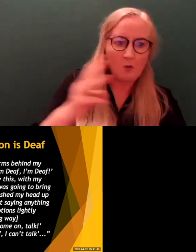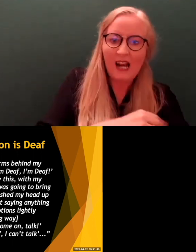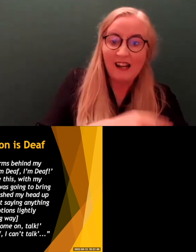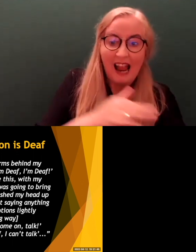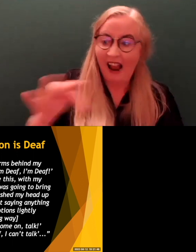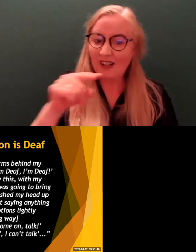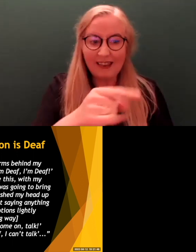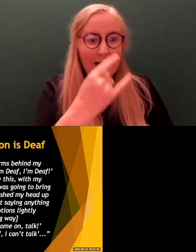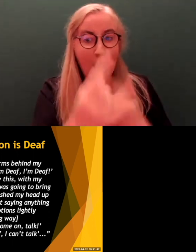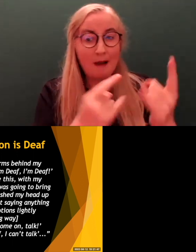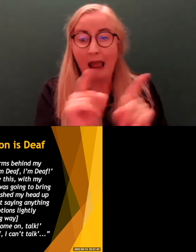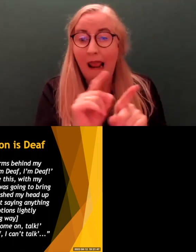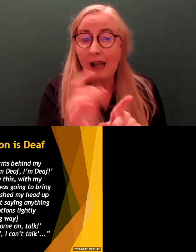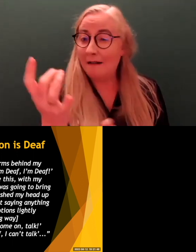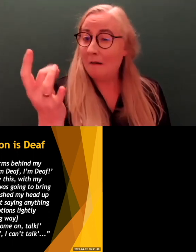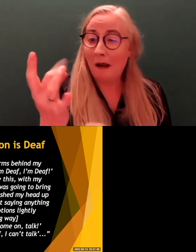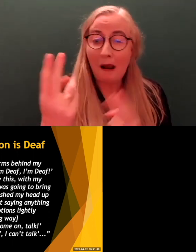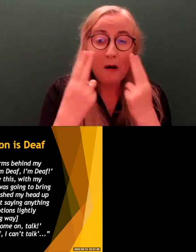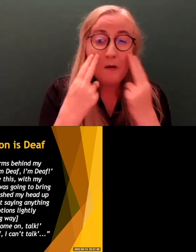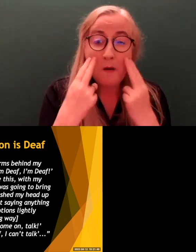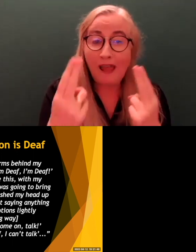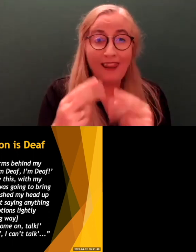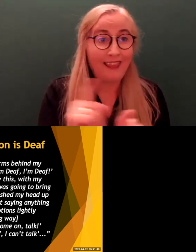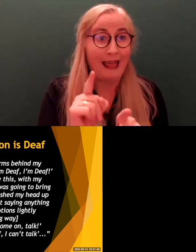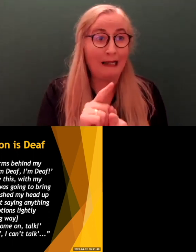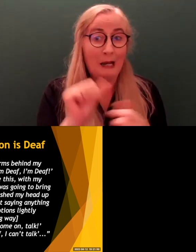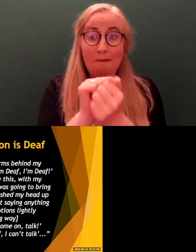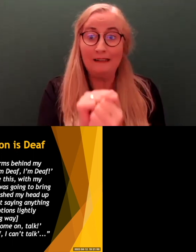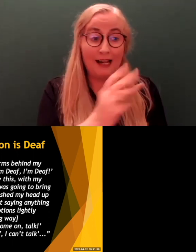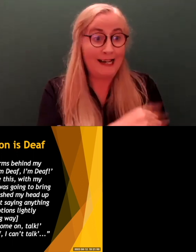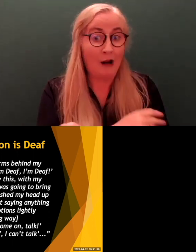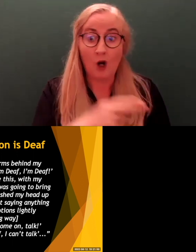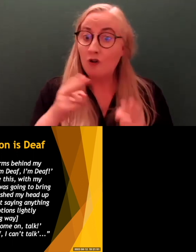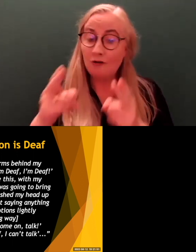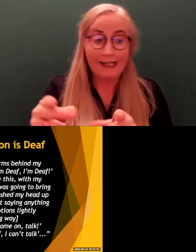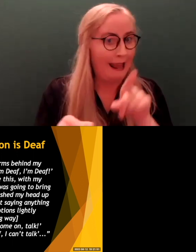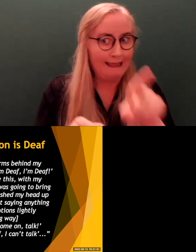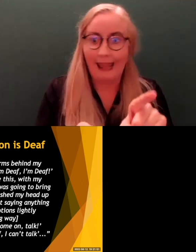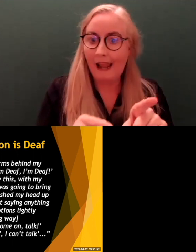Even if it's just something normal, you know, meeting a guard on the street. They really didn't like the guards after this interaction.